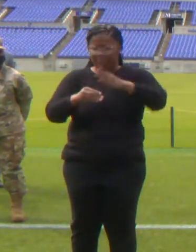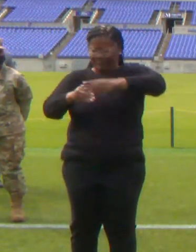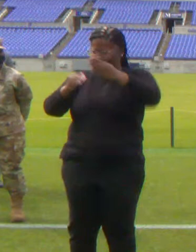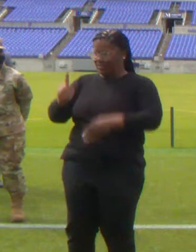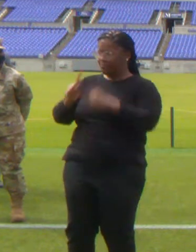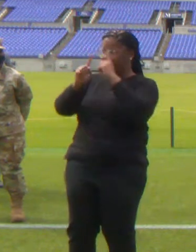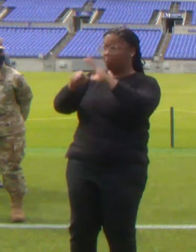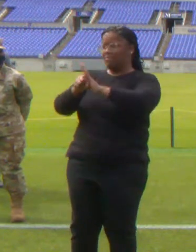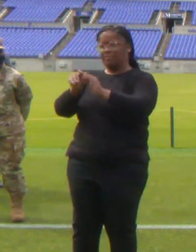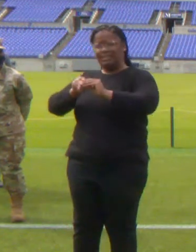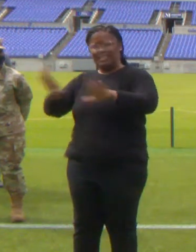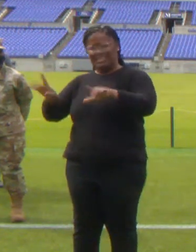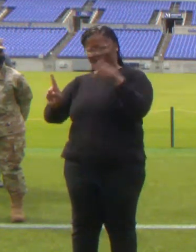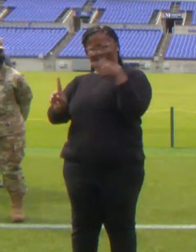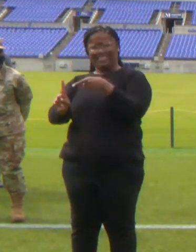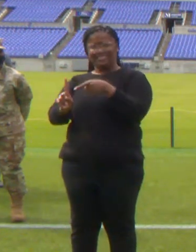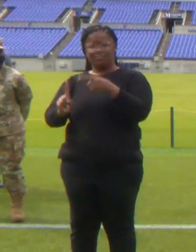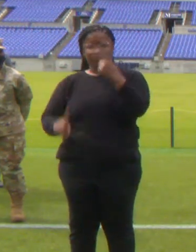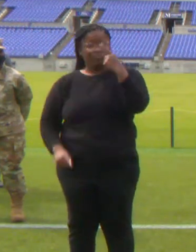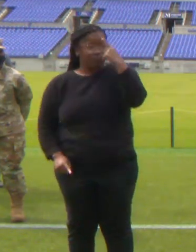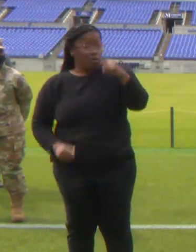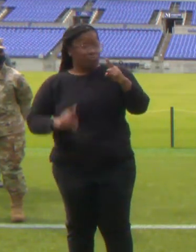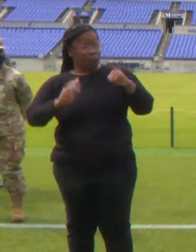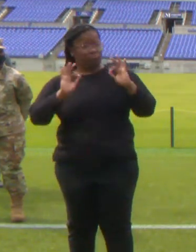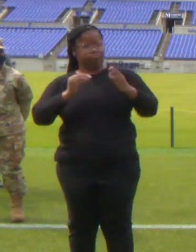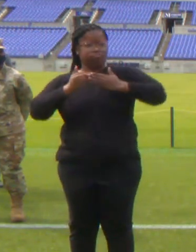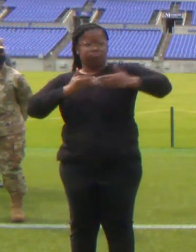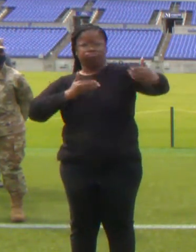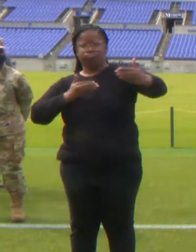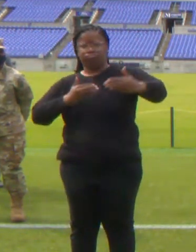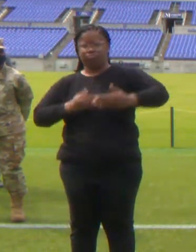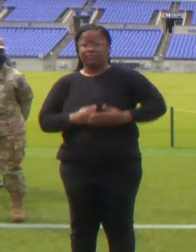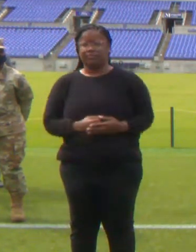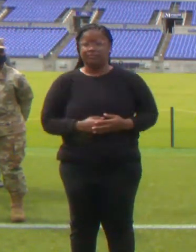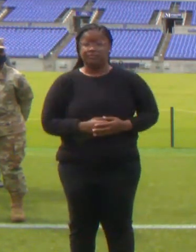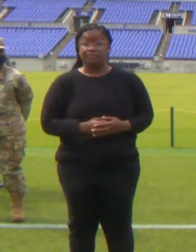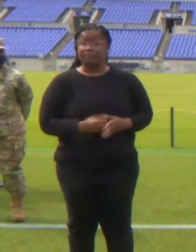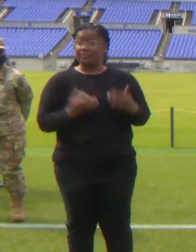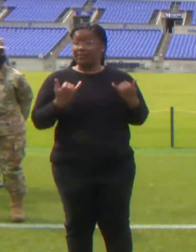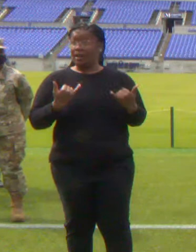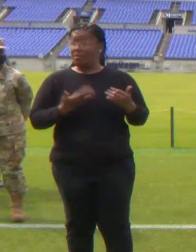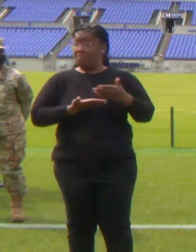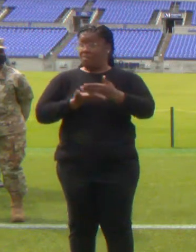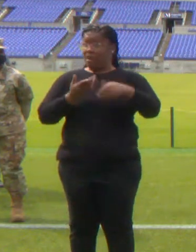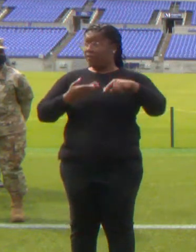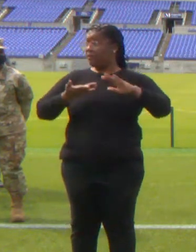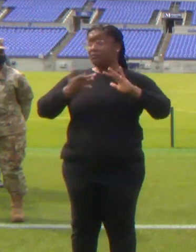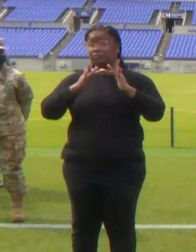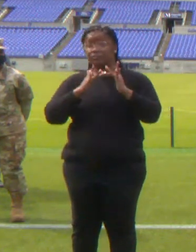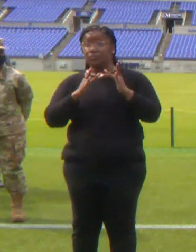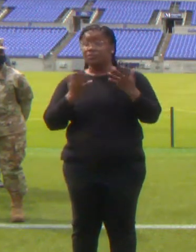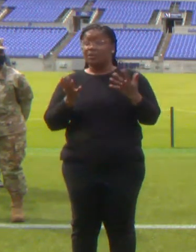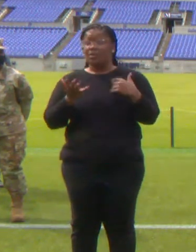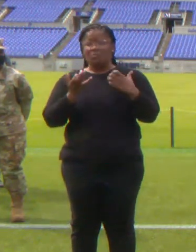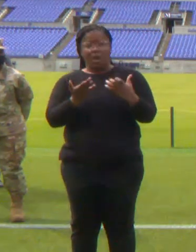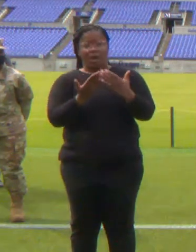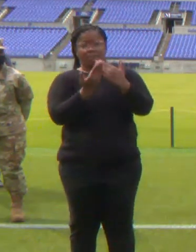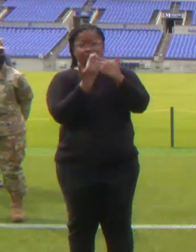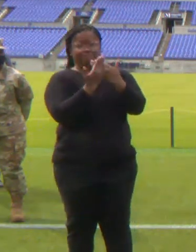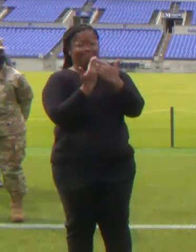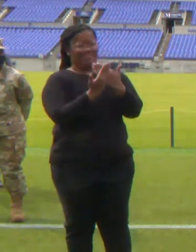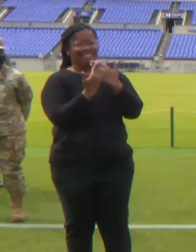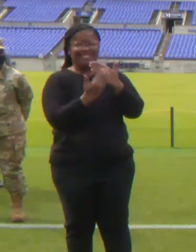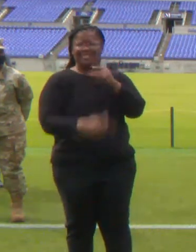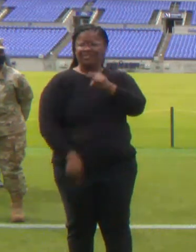good. Those who are already part of this network already, I want to say thank you for doing what you